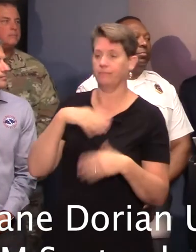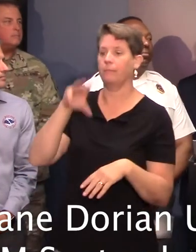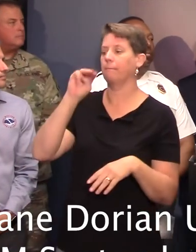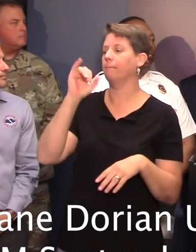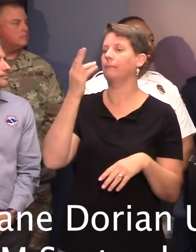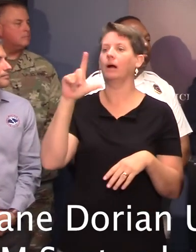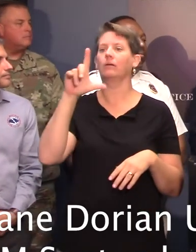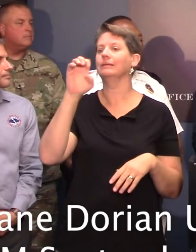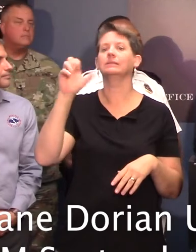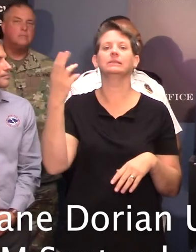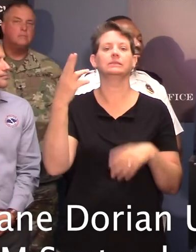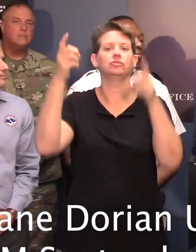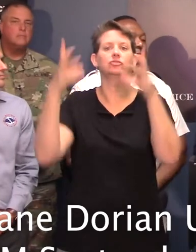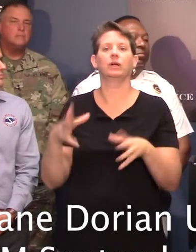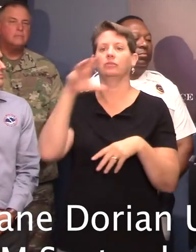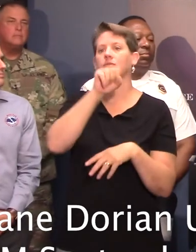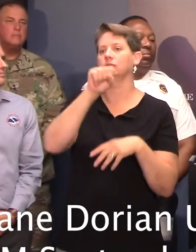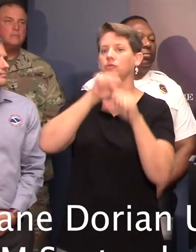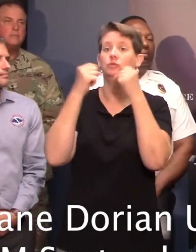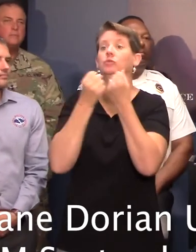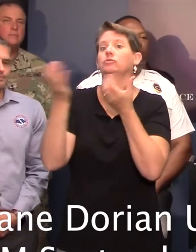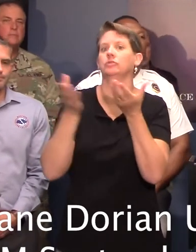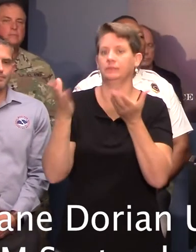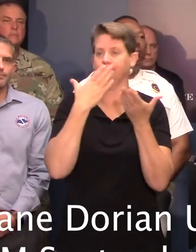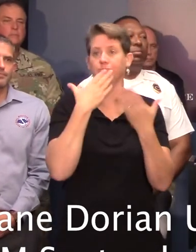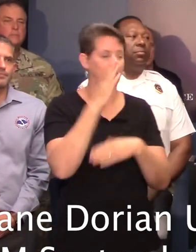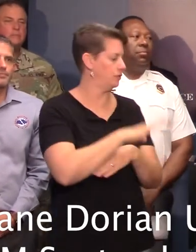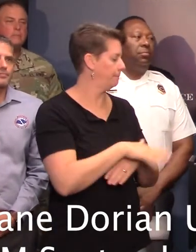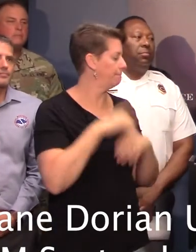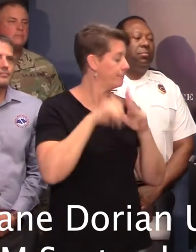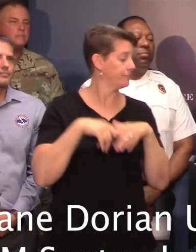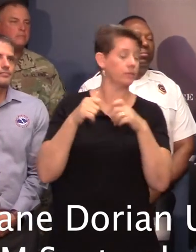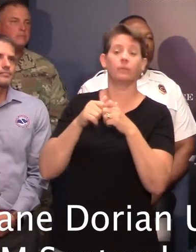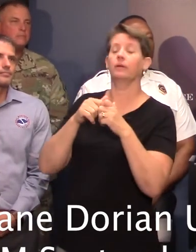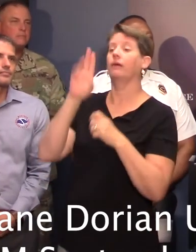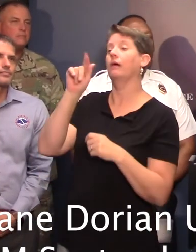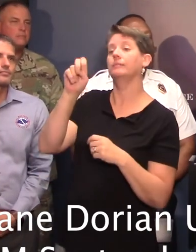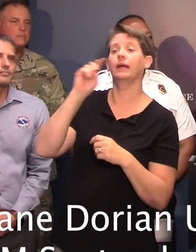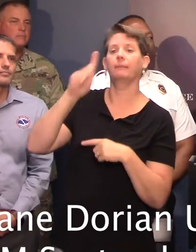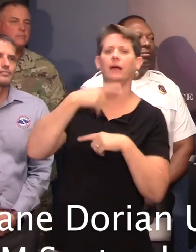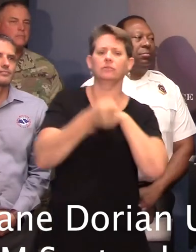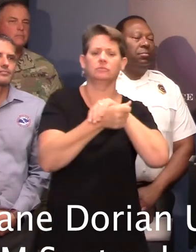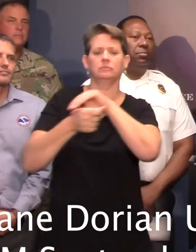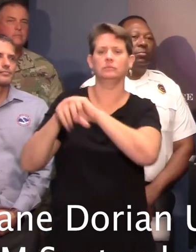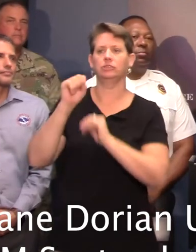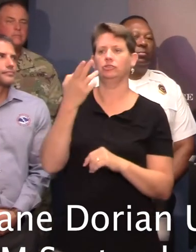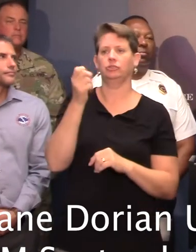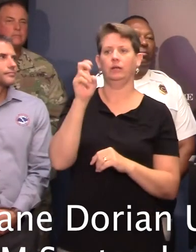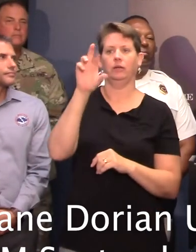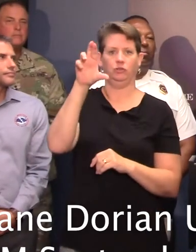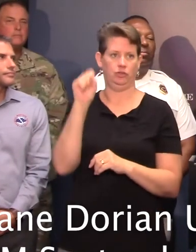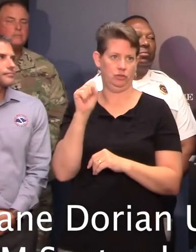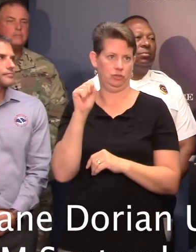Michael Leach, Director of the of Social Services. Thank you, Governor. Good afternoon. I'll begin with an update on shelters. As the state agency lead for mass